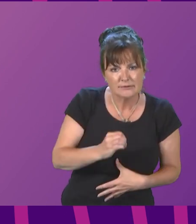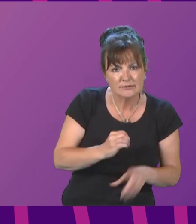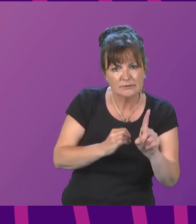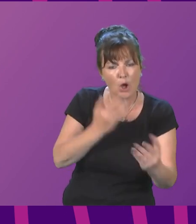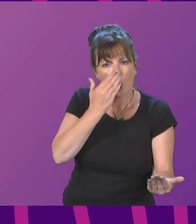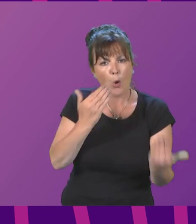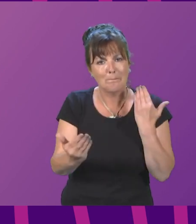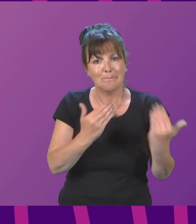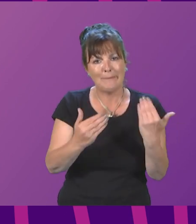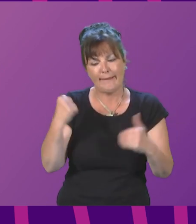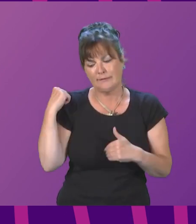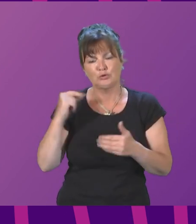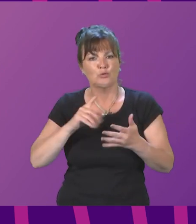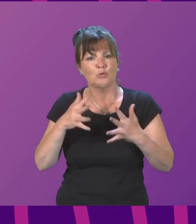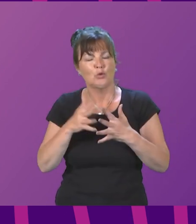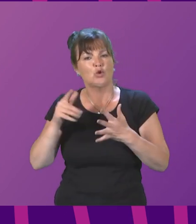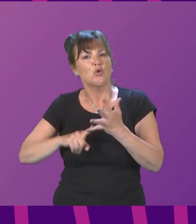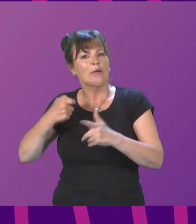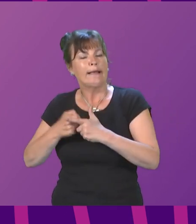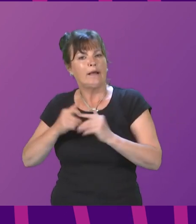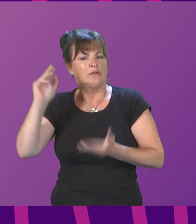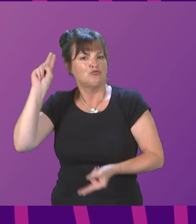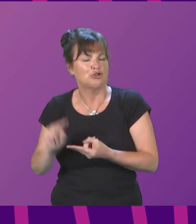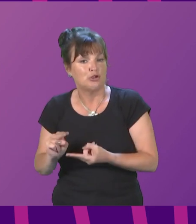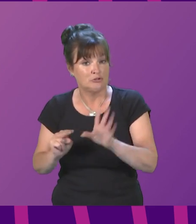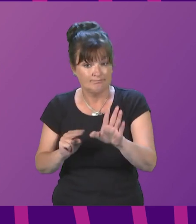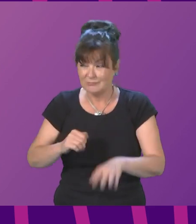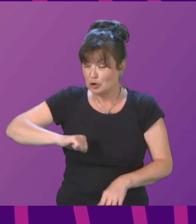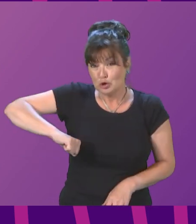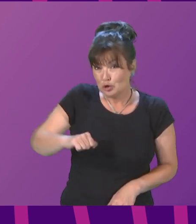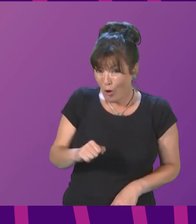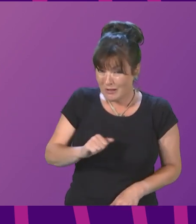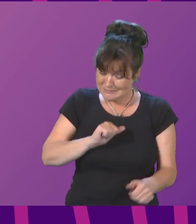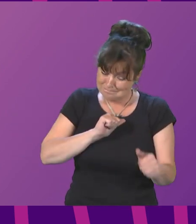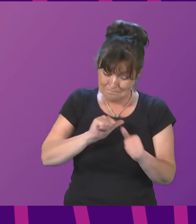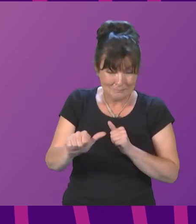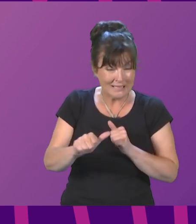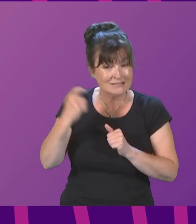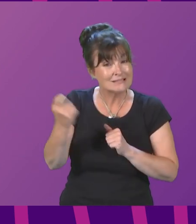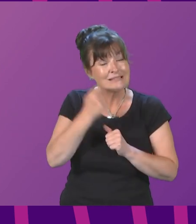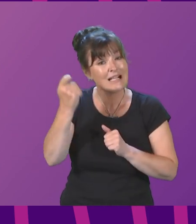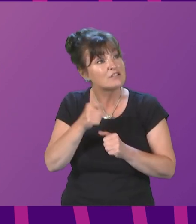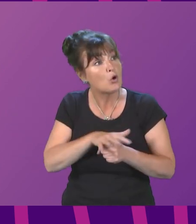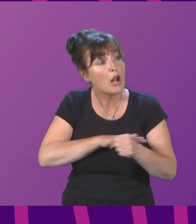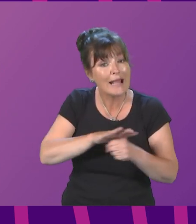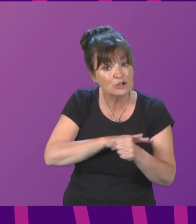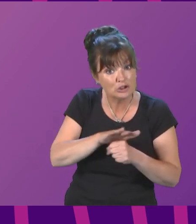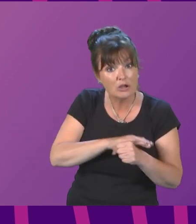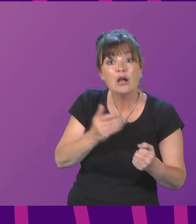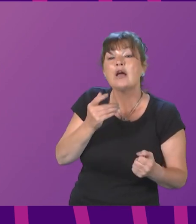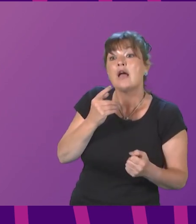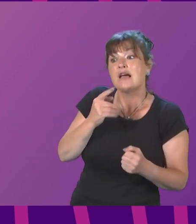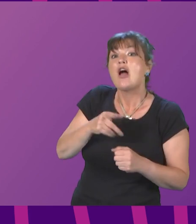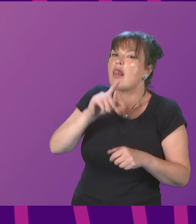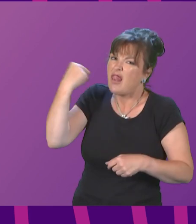fall elsewhere in the UK. Scotland's position as the most successful location in the UK outside of London for inward